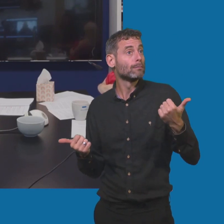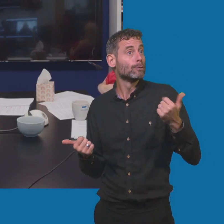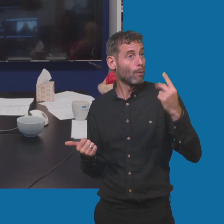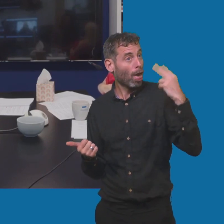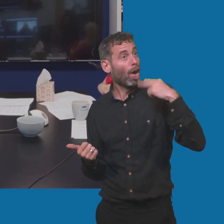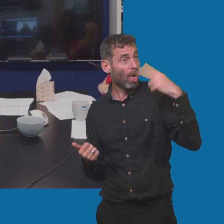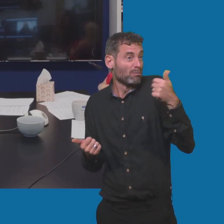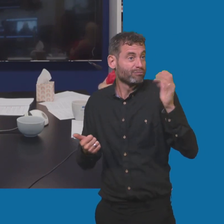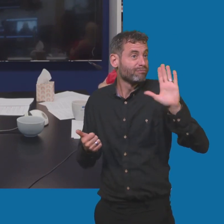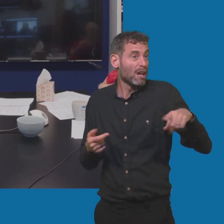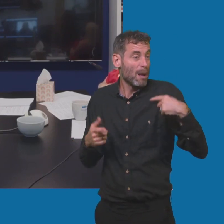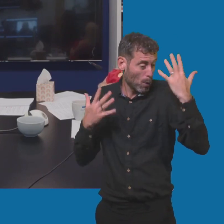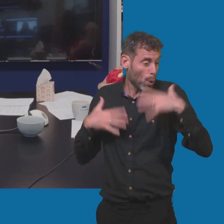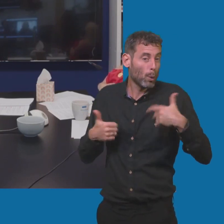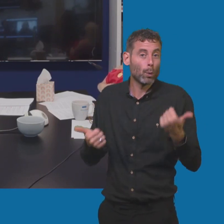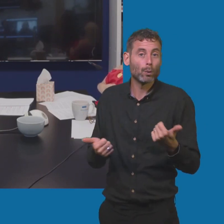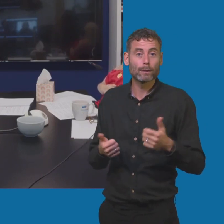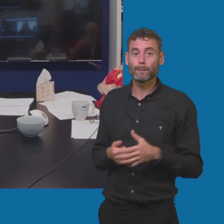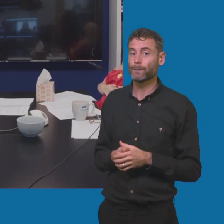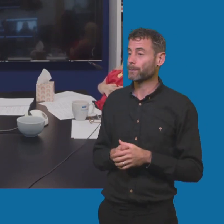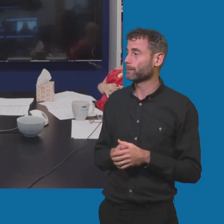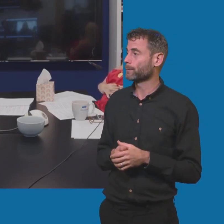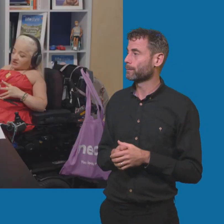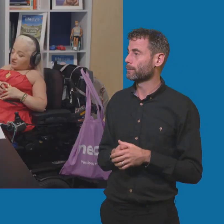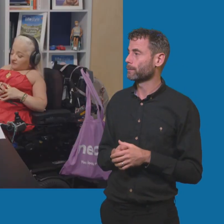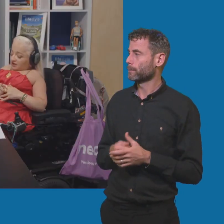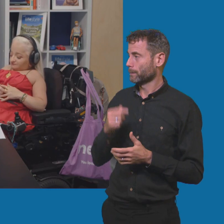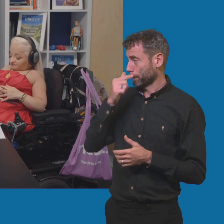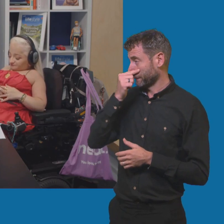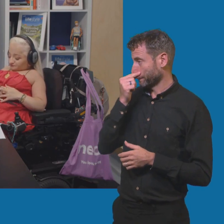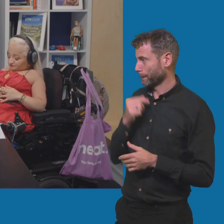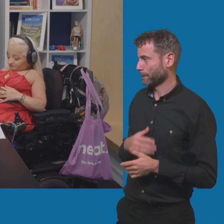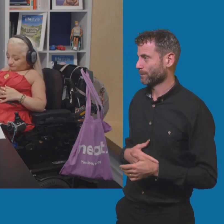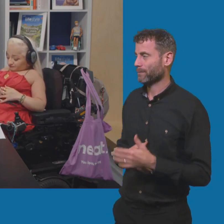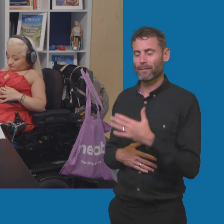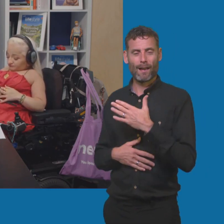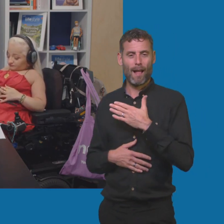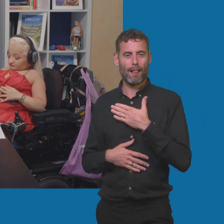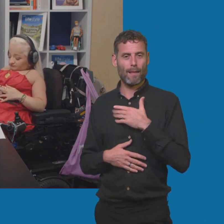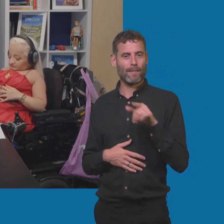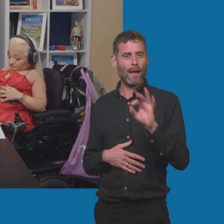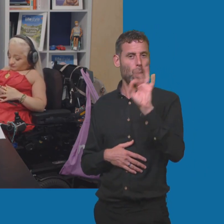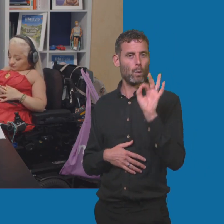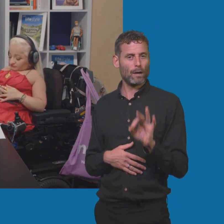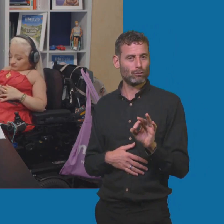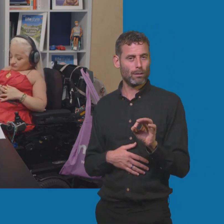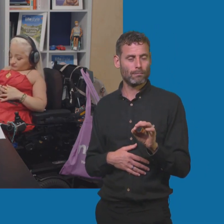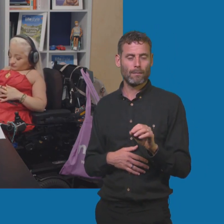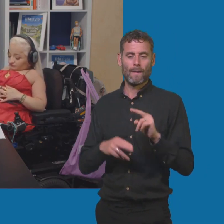I look good, so it's fine. I love that question and it's been such a pleasure, Fats. Thank you so